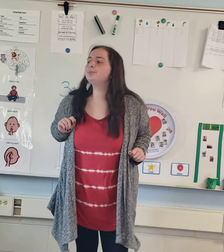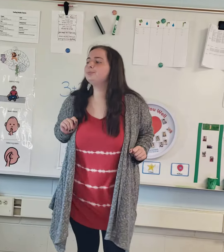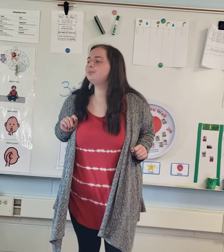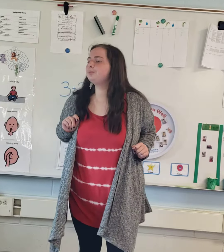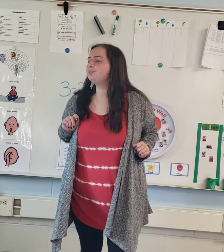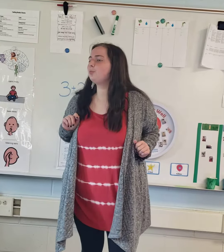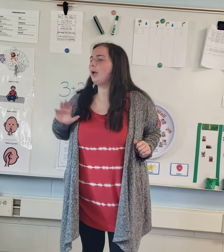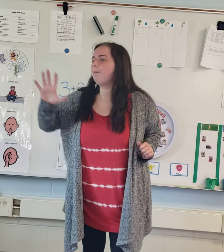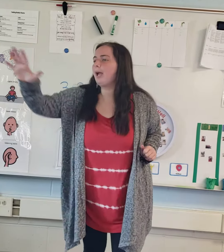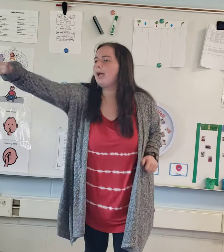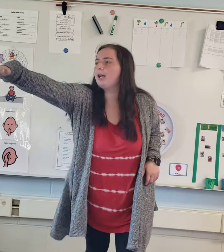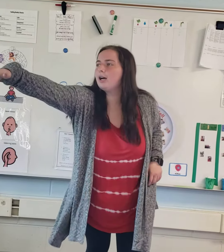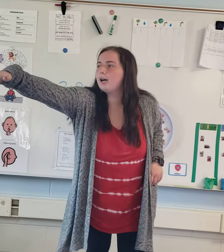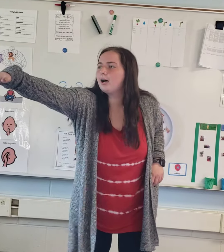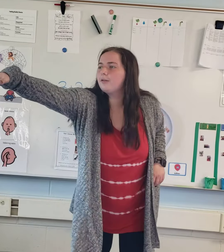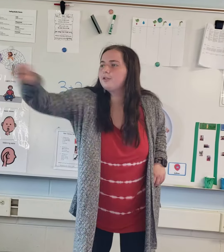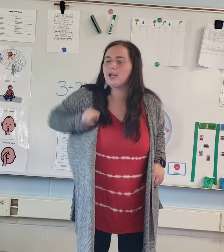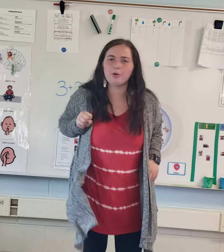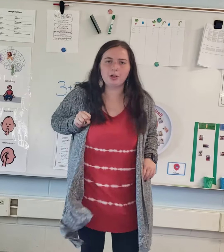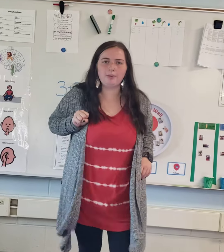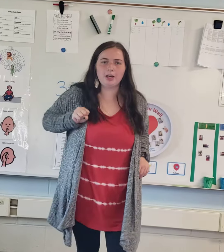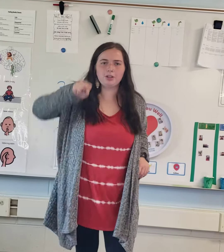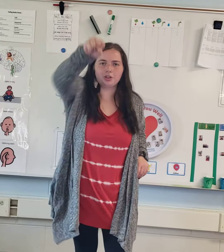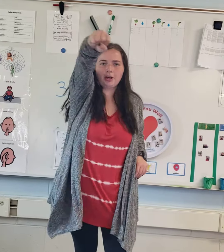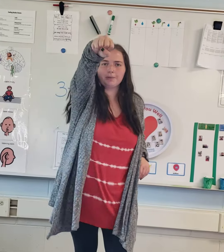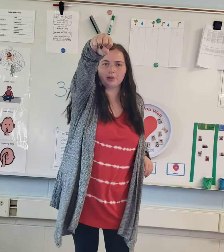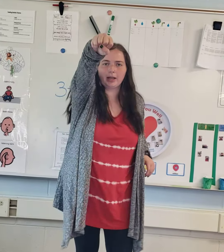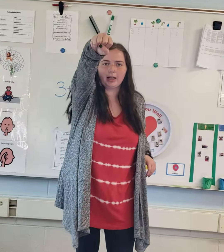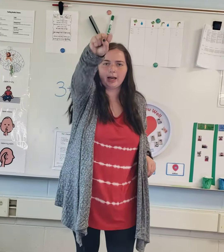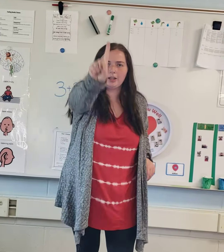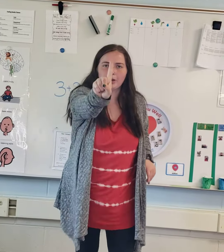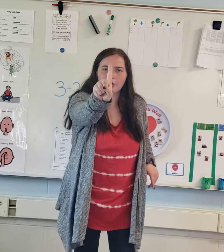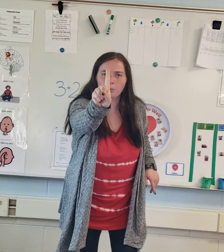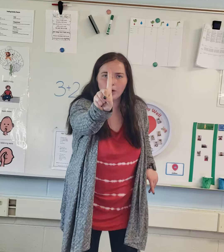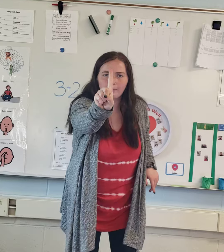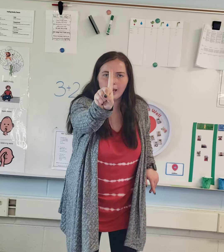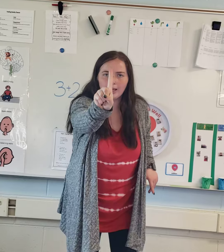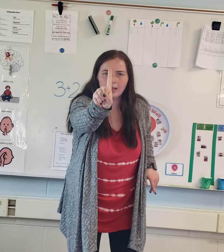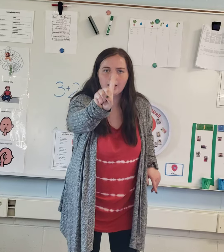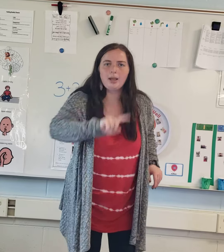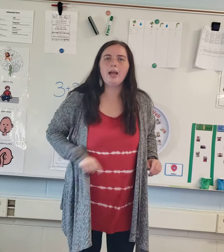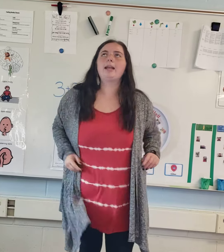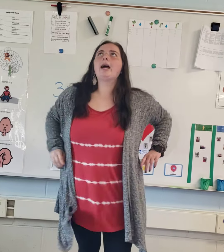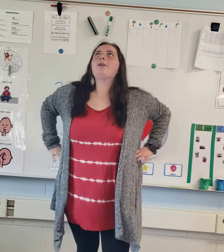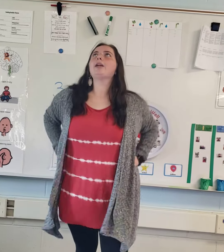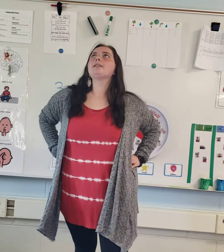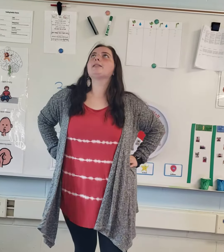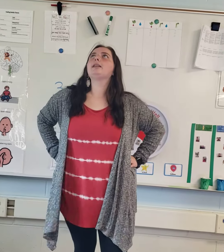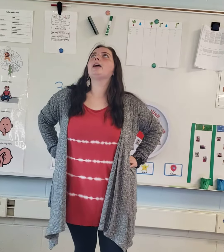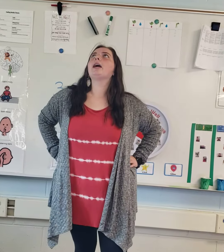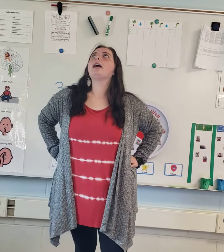one bag of sour cream and onion chips. Okay, I got it. You got your one bag, and now let's get